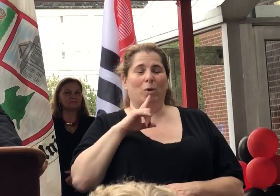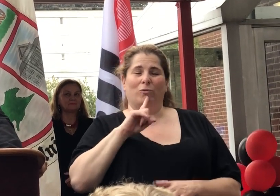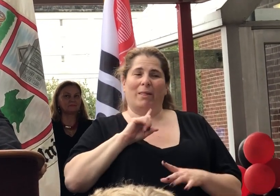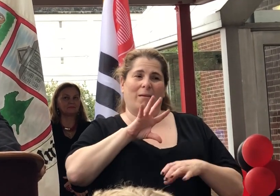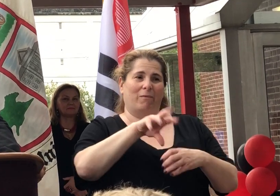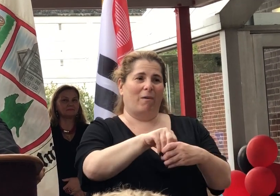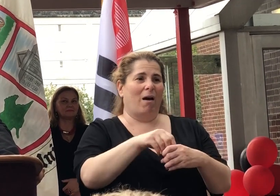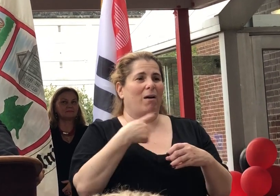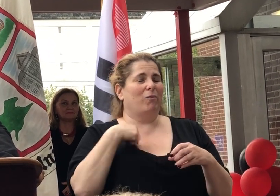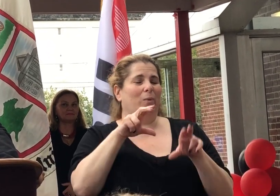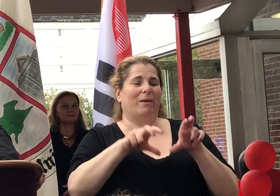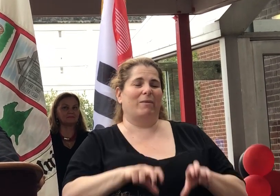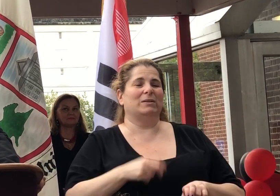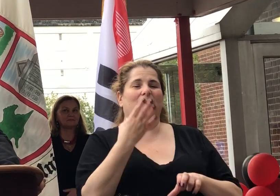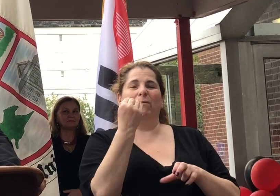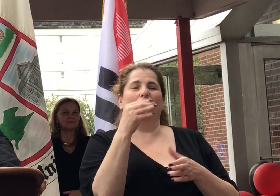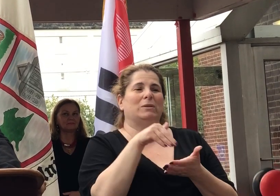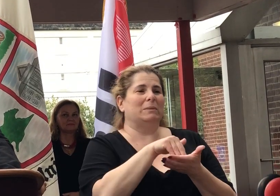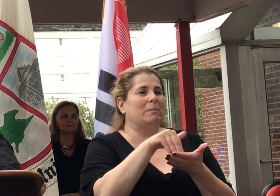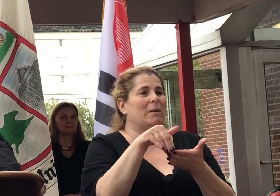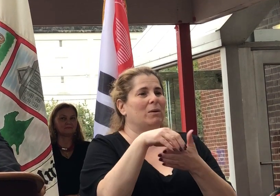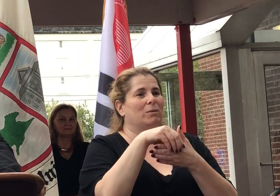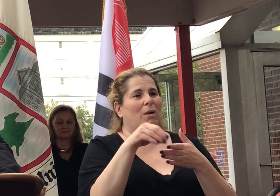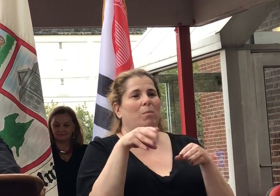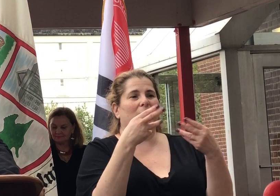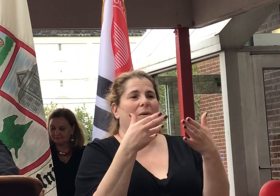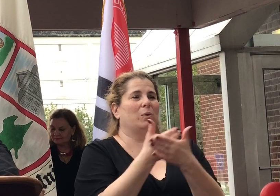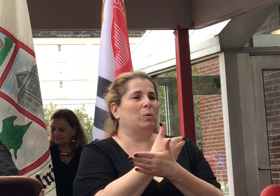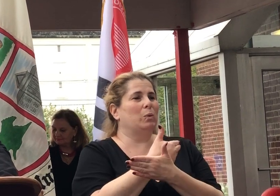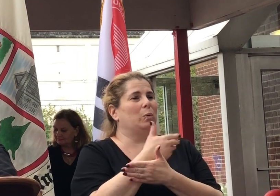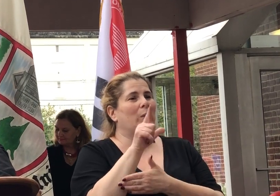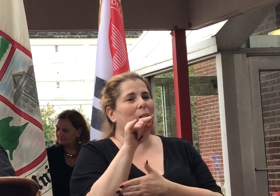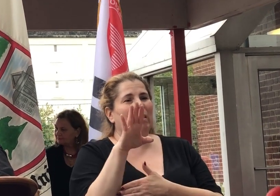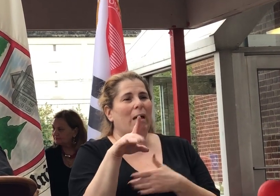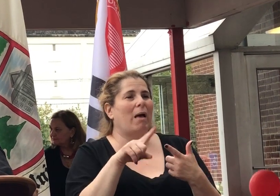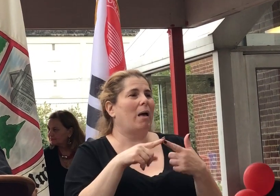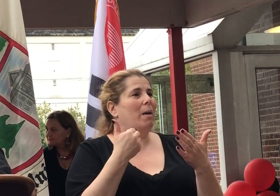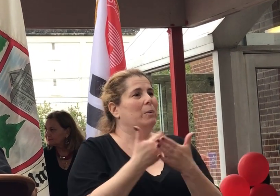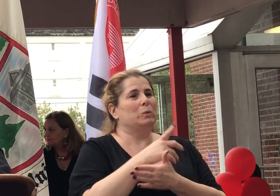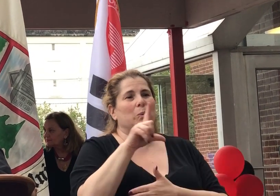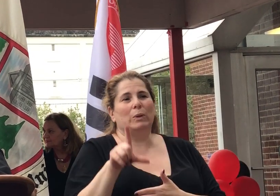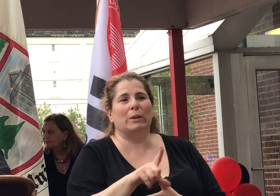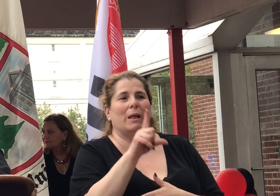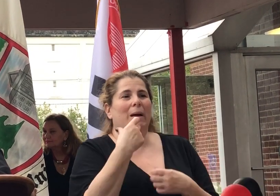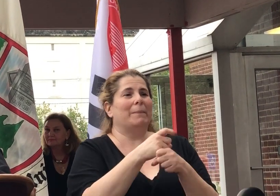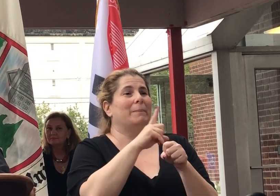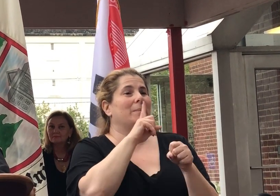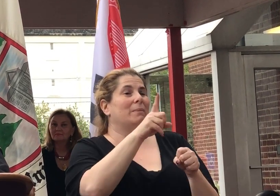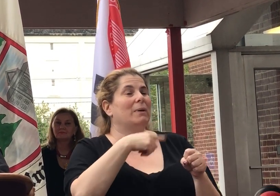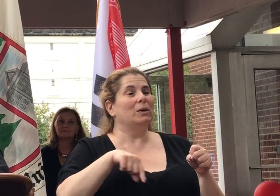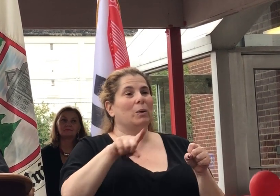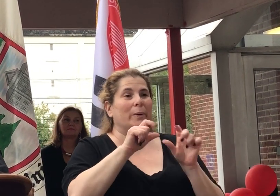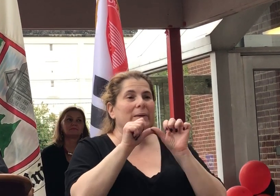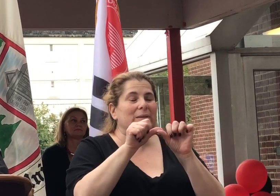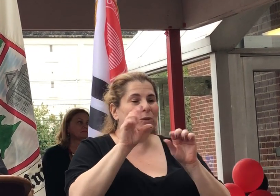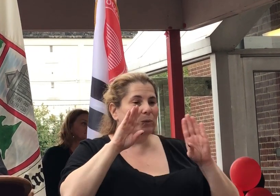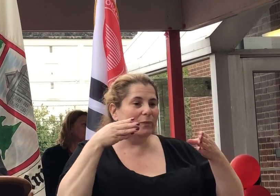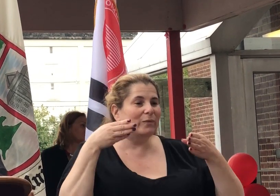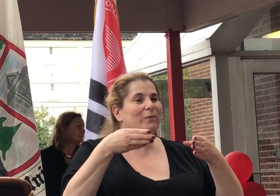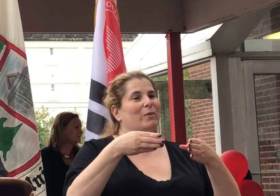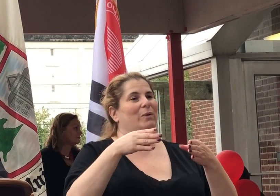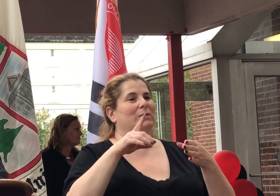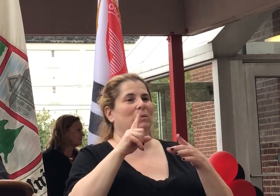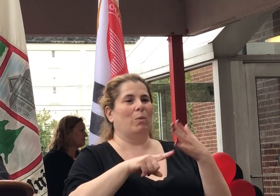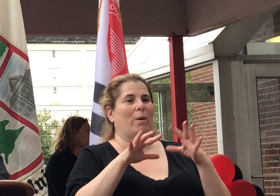dollars in providing a new laboratory, providing a new library, and making sure that we continue to focus on what's important